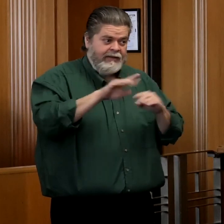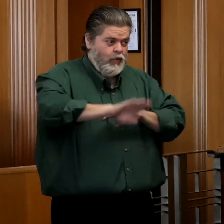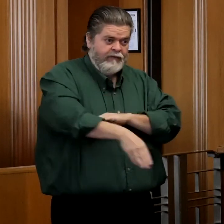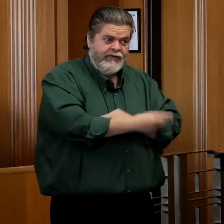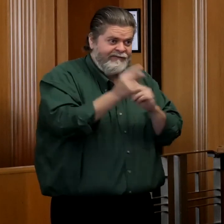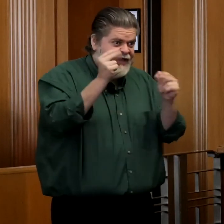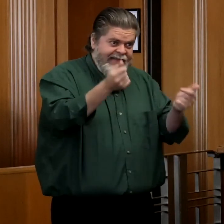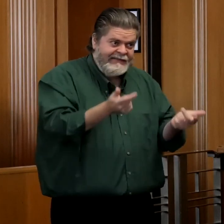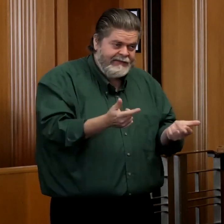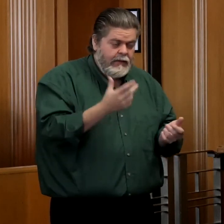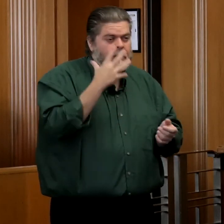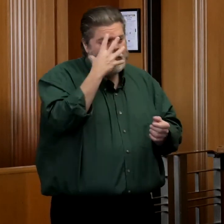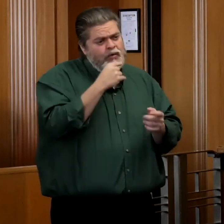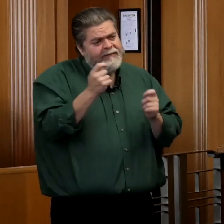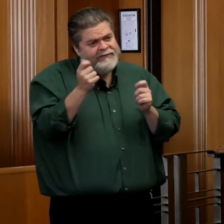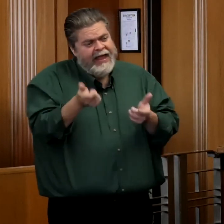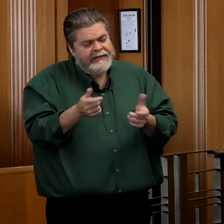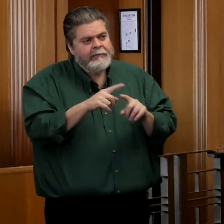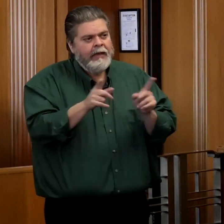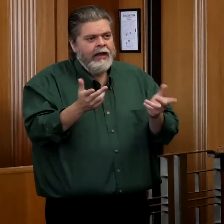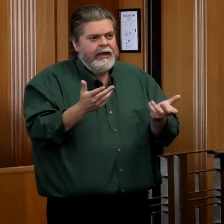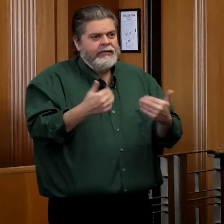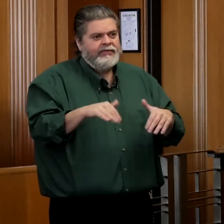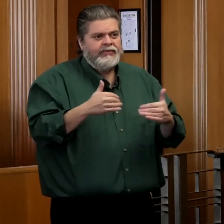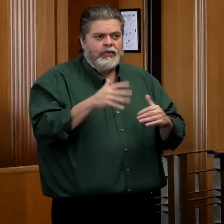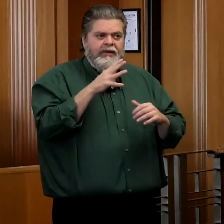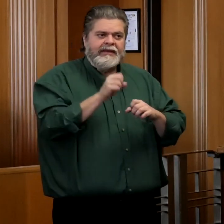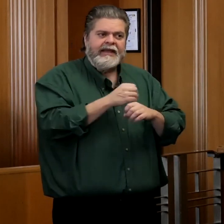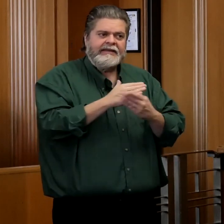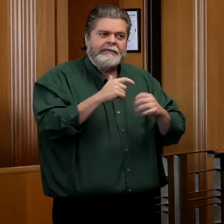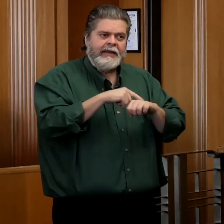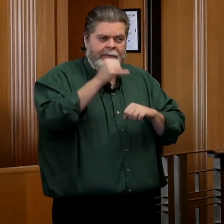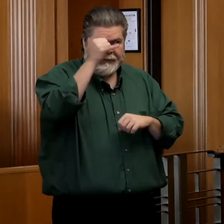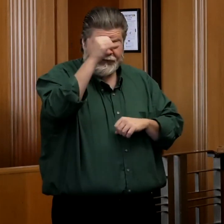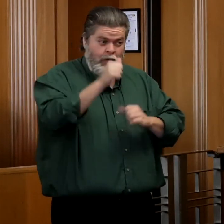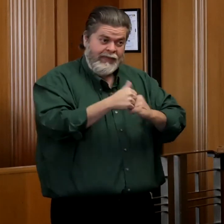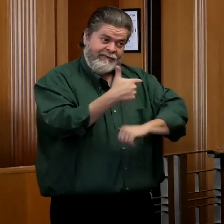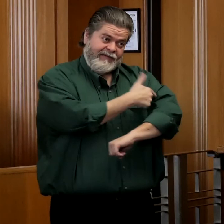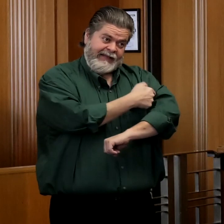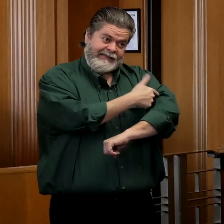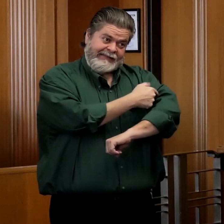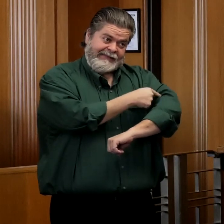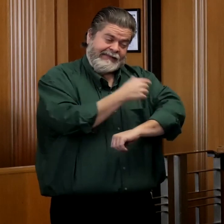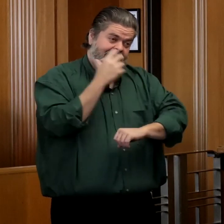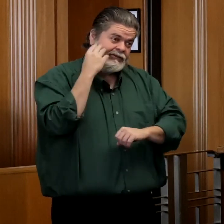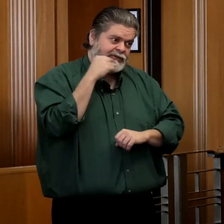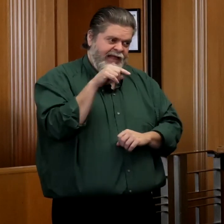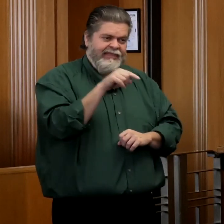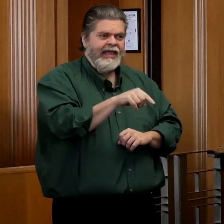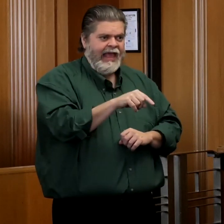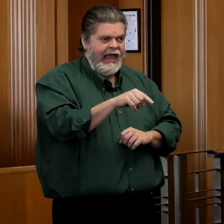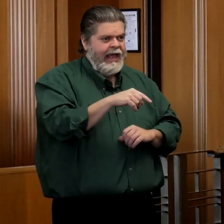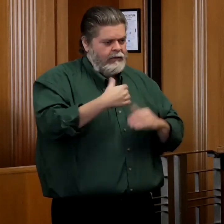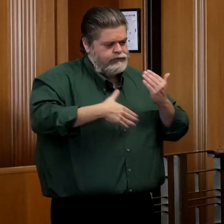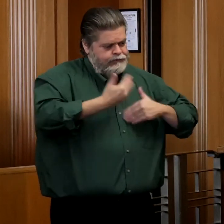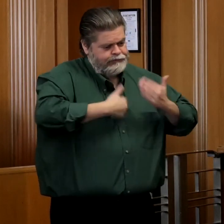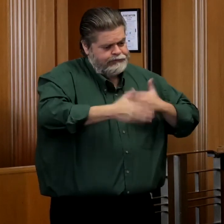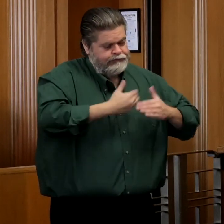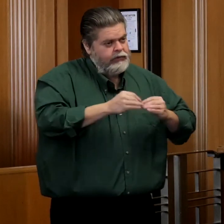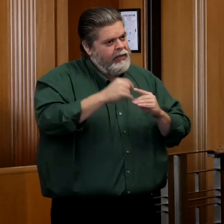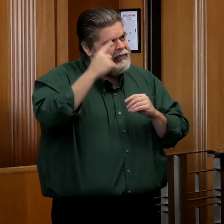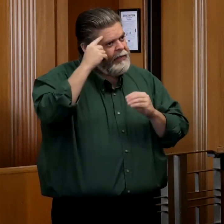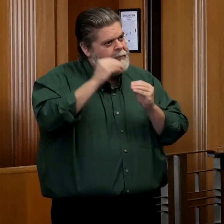happen pretty quickly as we've had experience with vaccines in the past. This one's going to move pretty rapidly, and we're